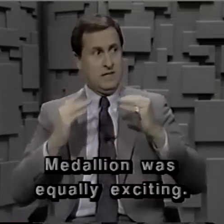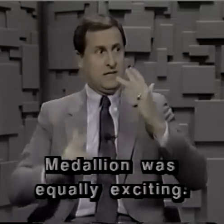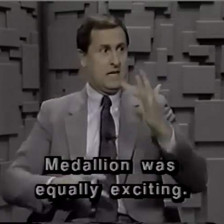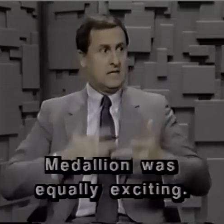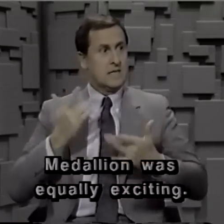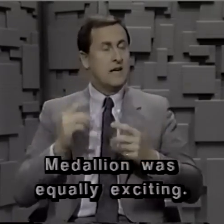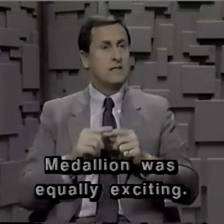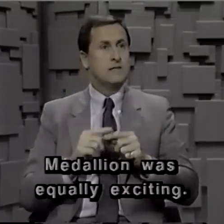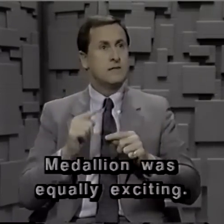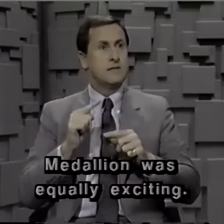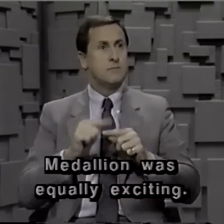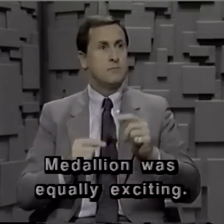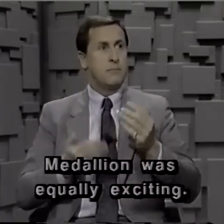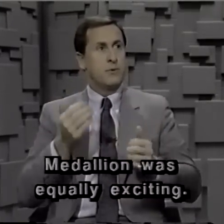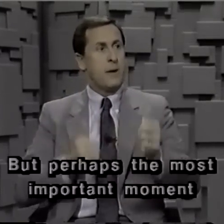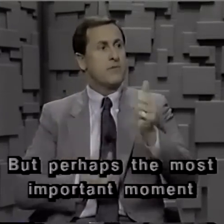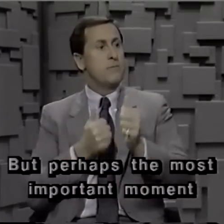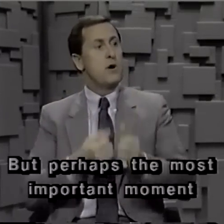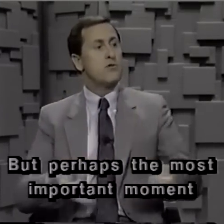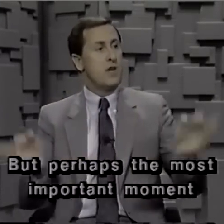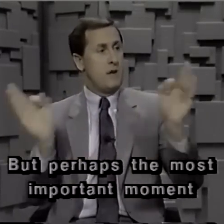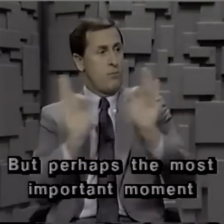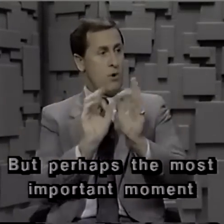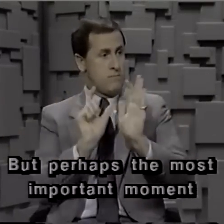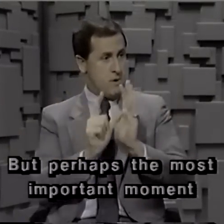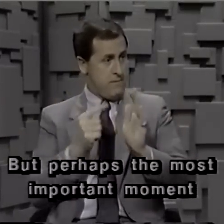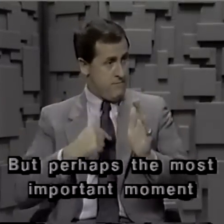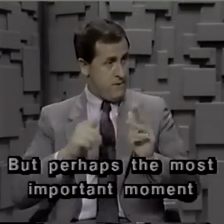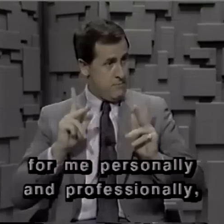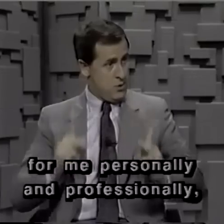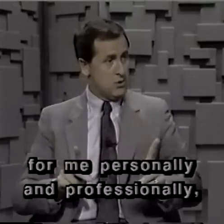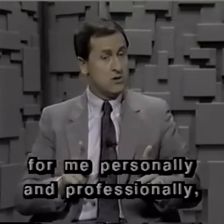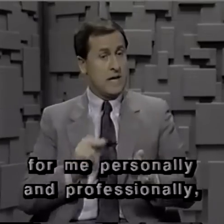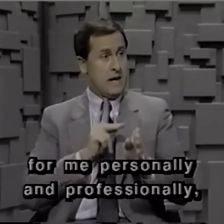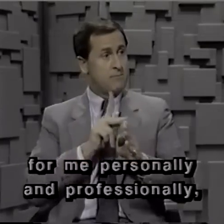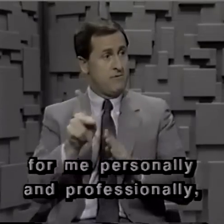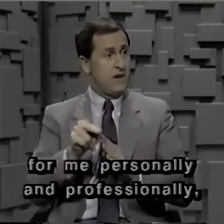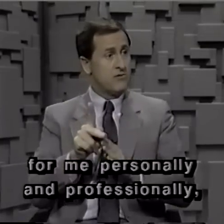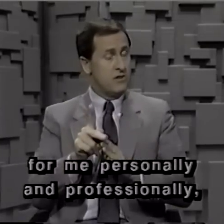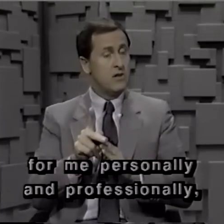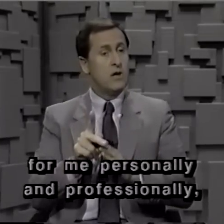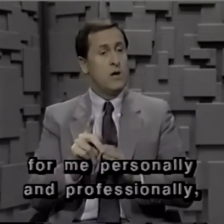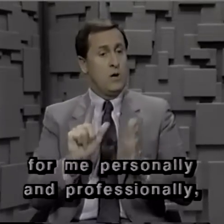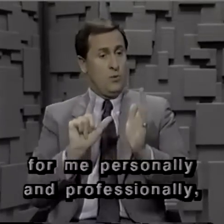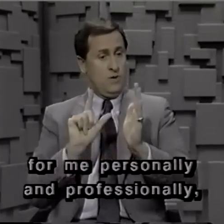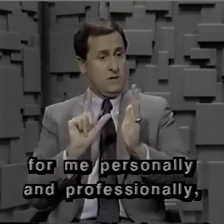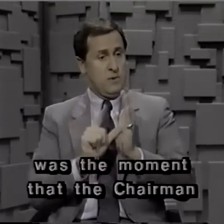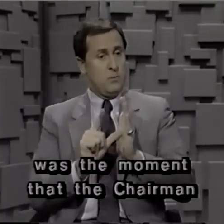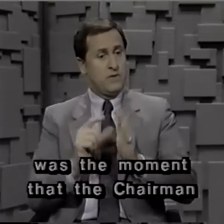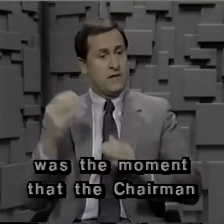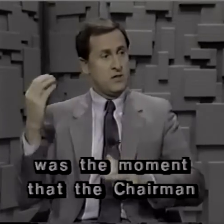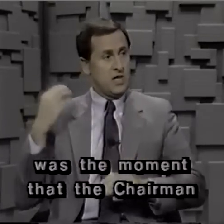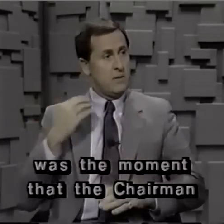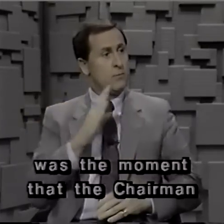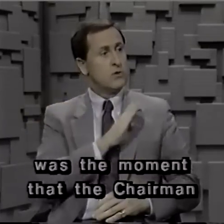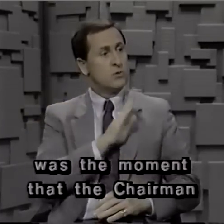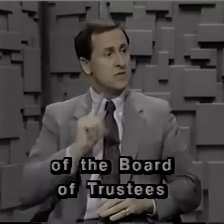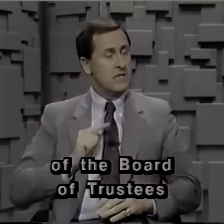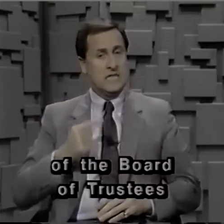equally exciting. But perhaps the most important moment for me personally and professionally was the moment that the chair on the board of trustees